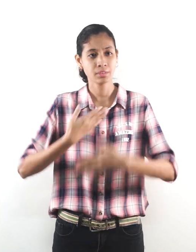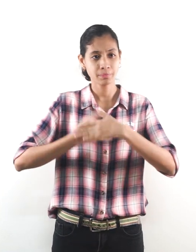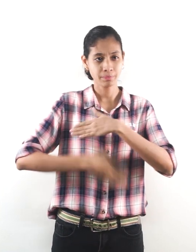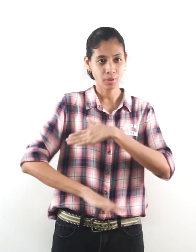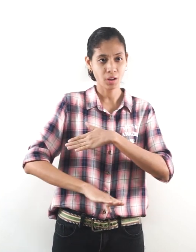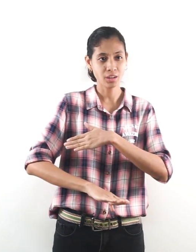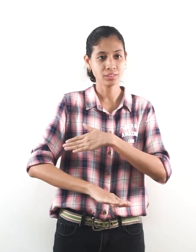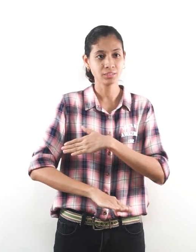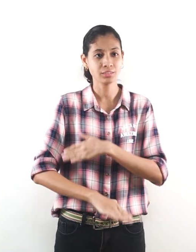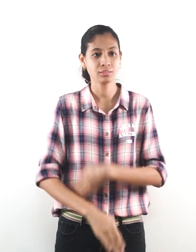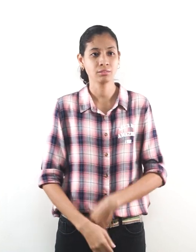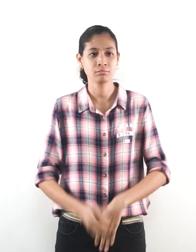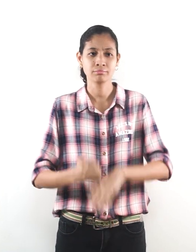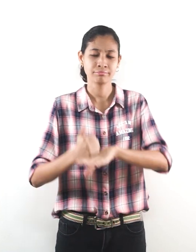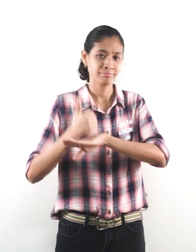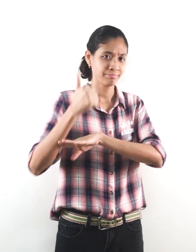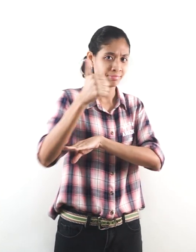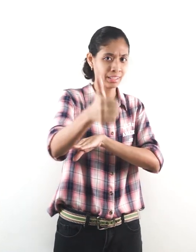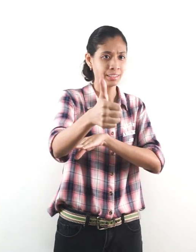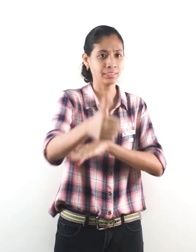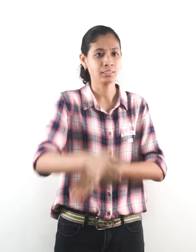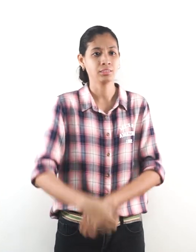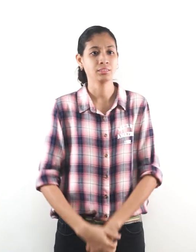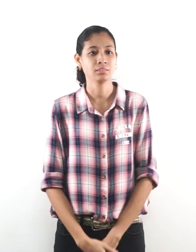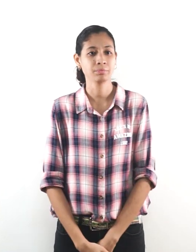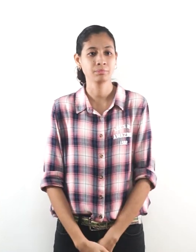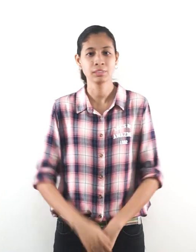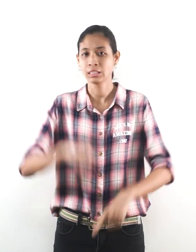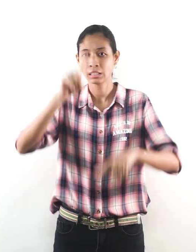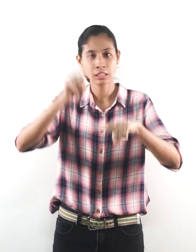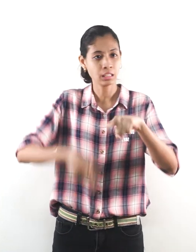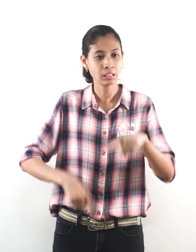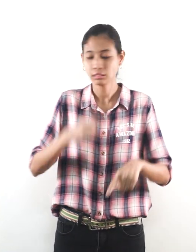Born, Blame, Cannot See,